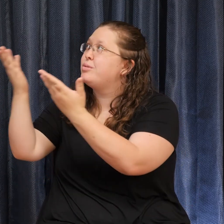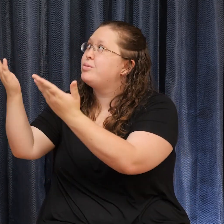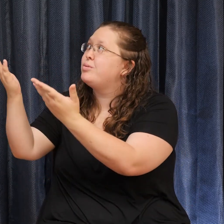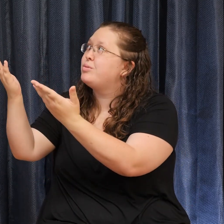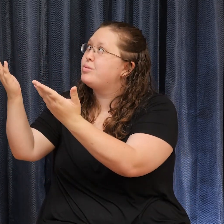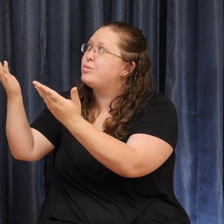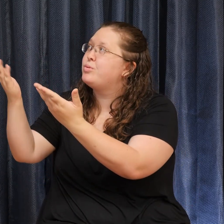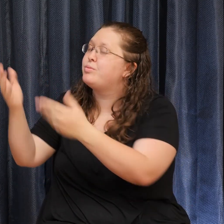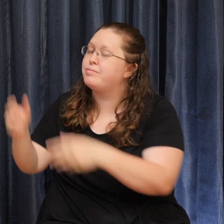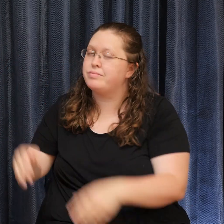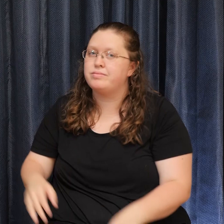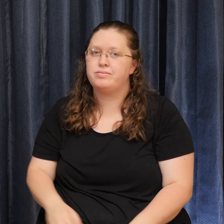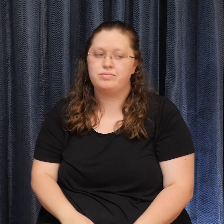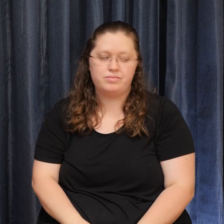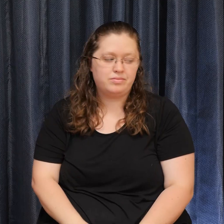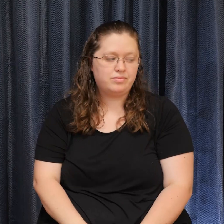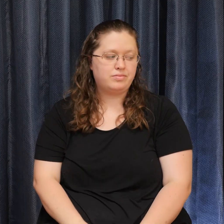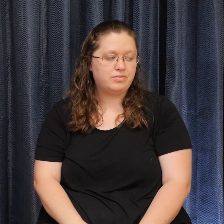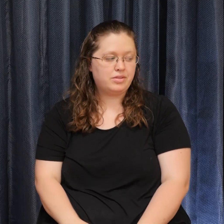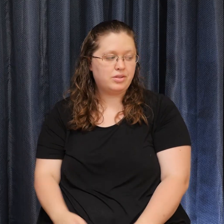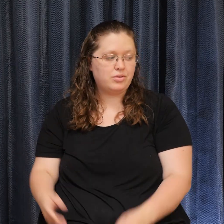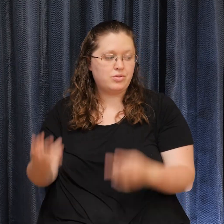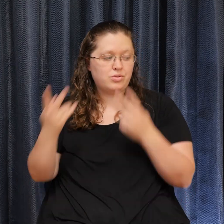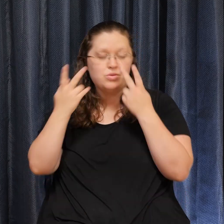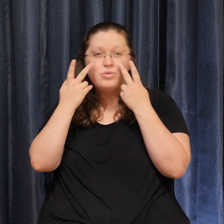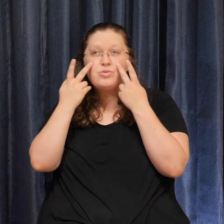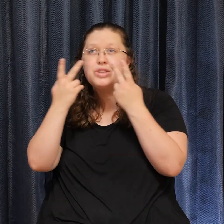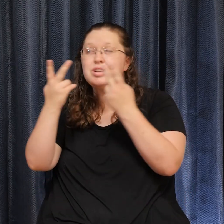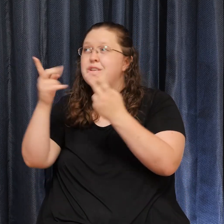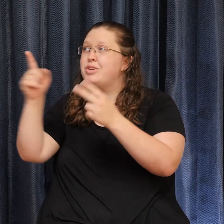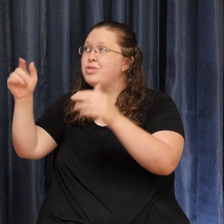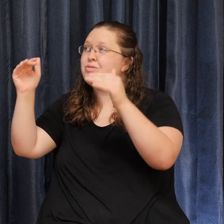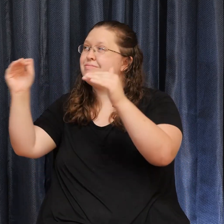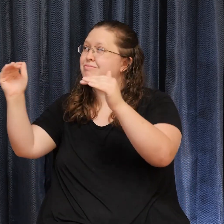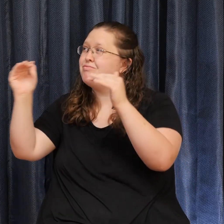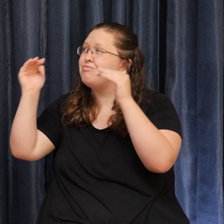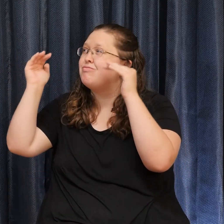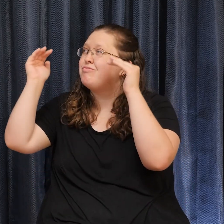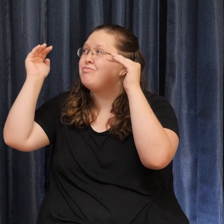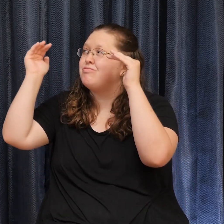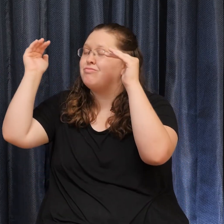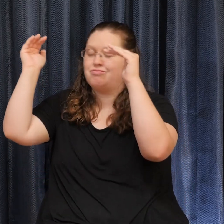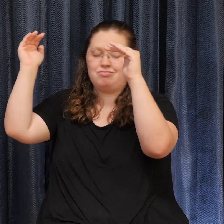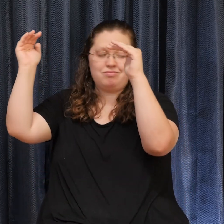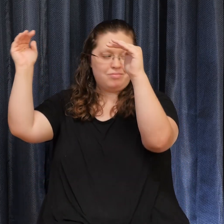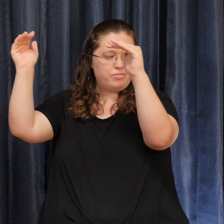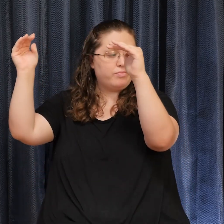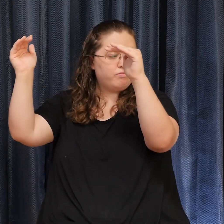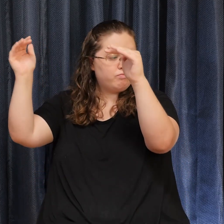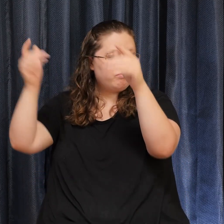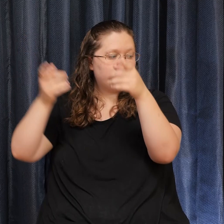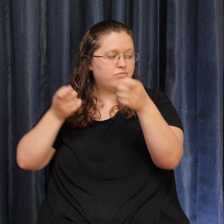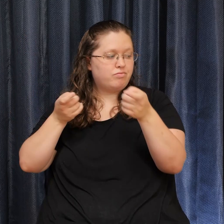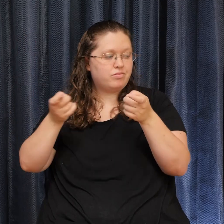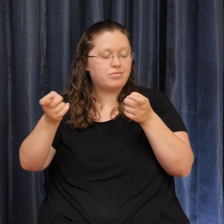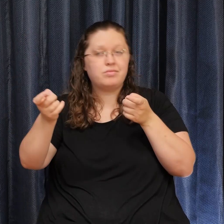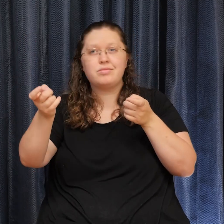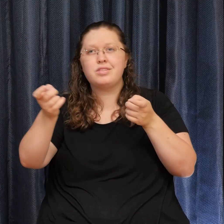to see you high and lifted up, shining in the